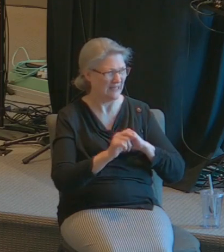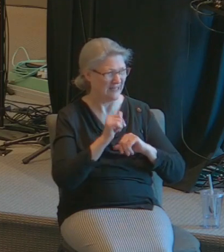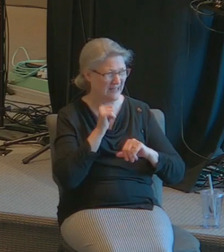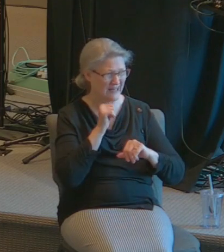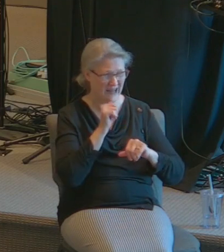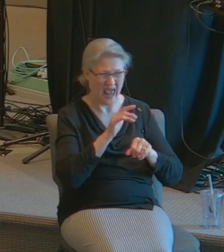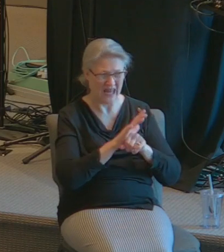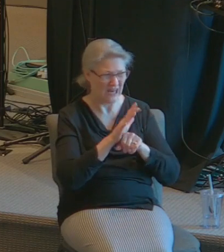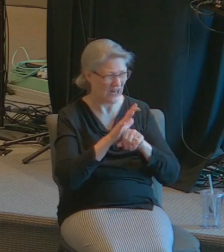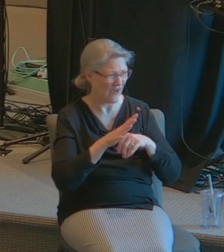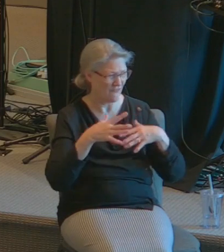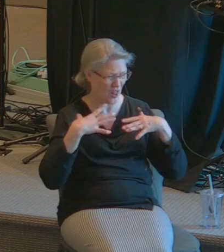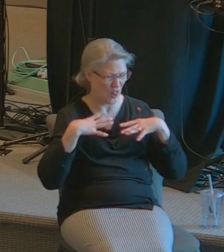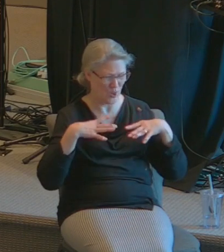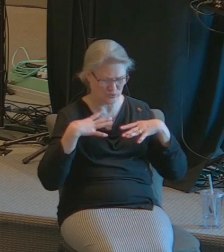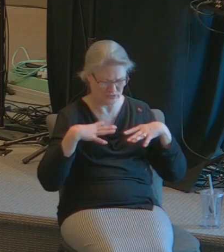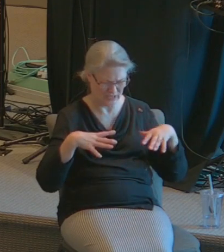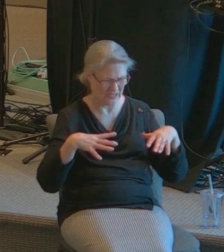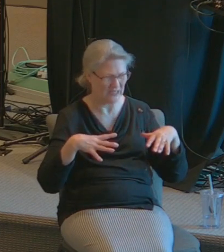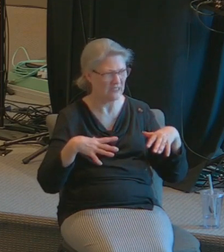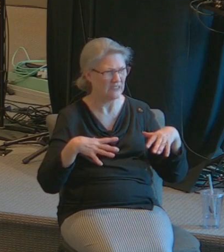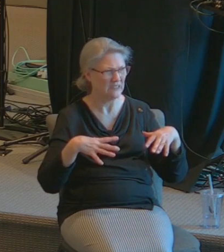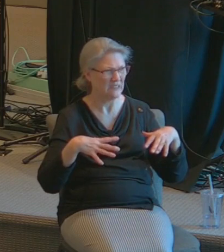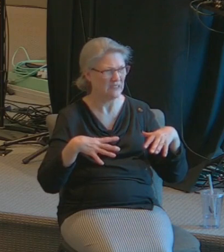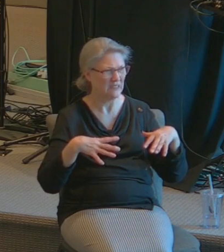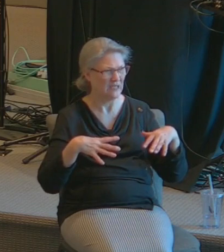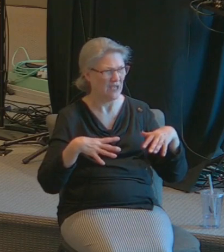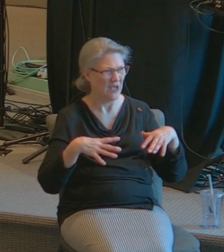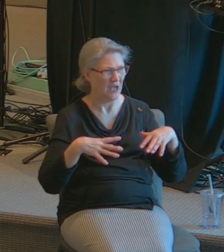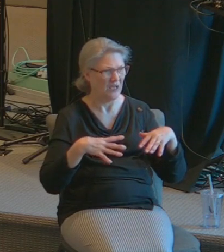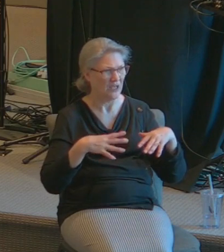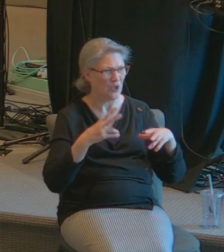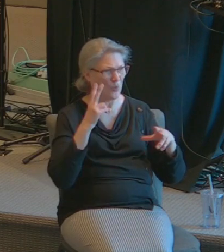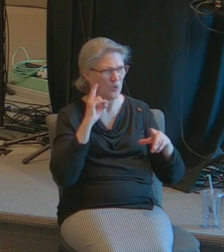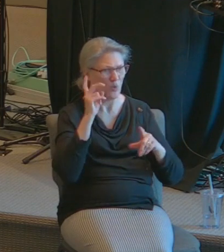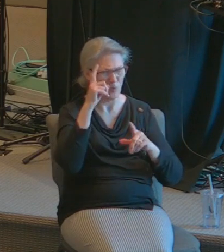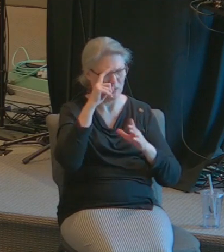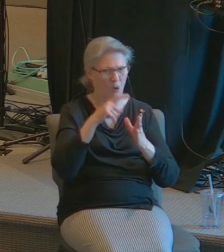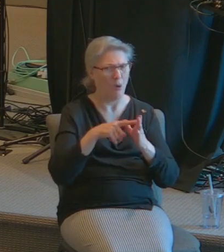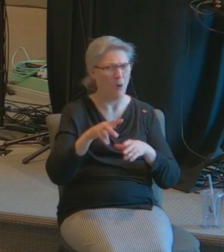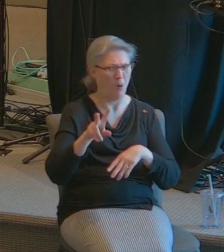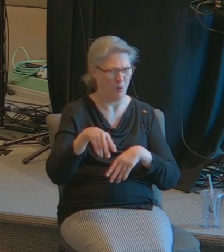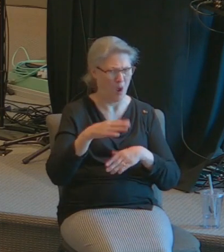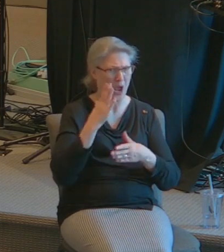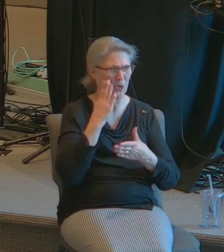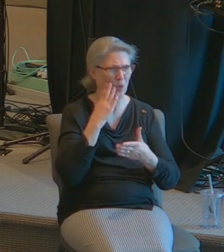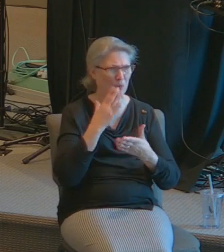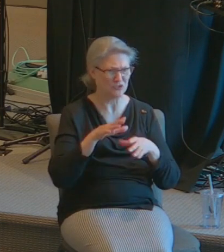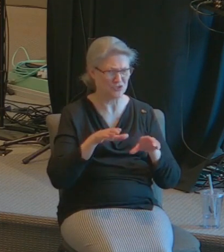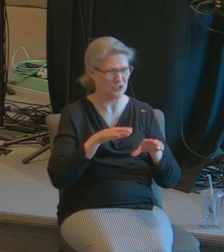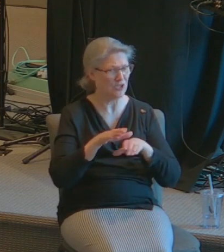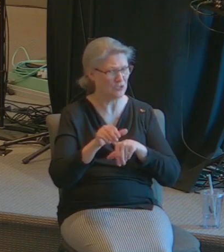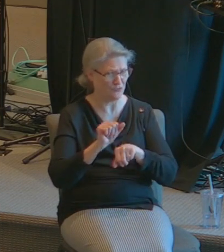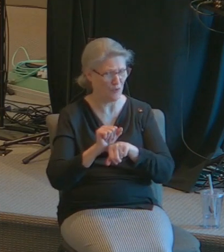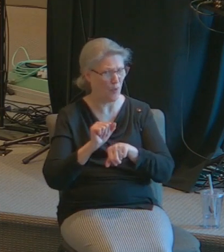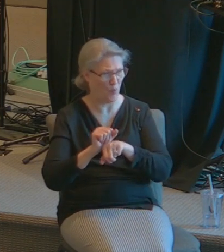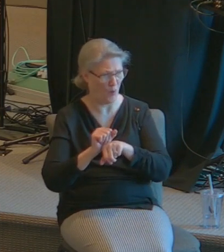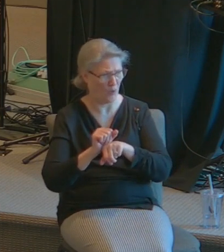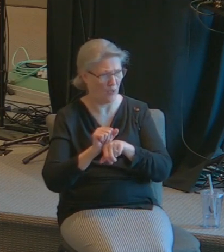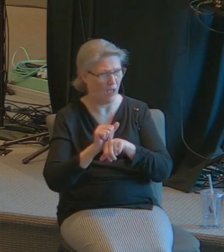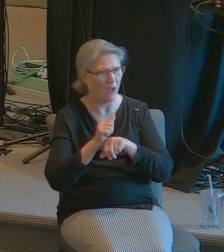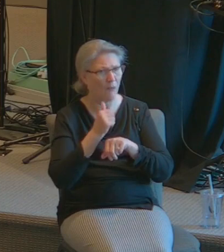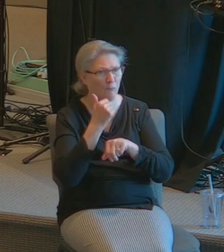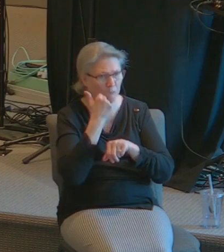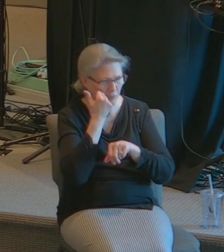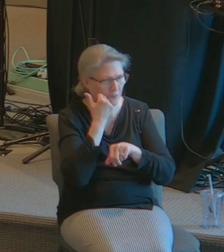anyone would probably have realized her profession she did brother Williams she did not